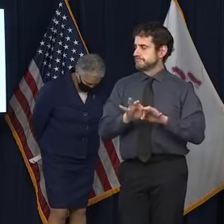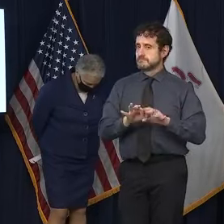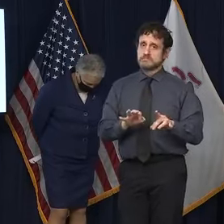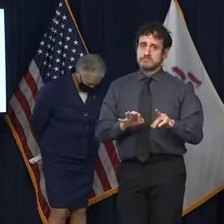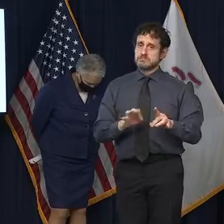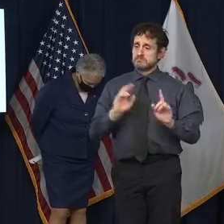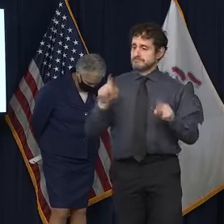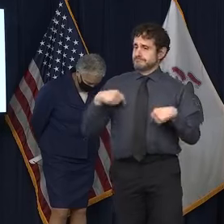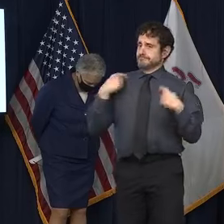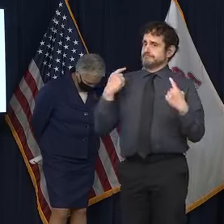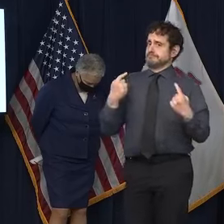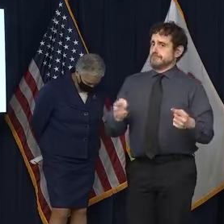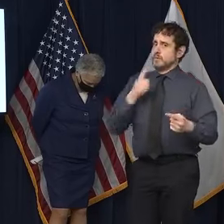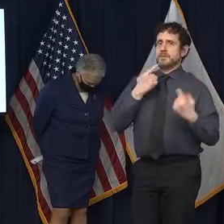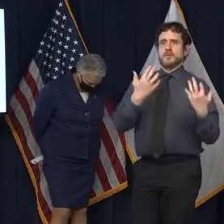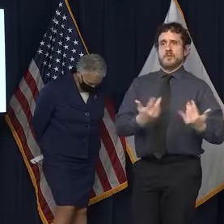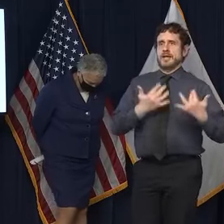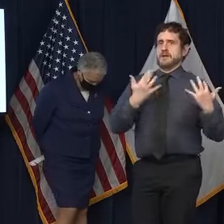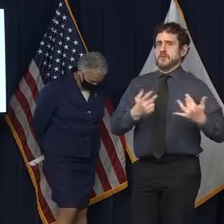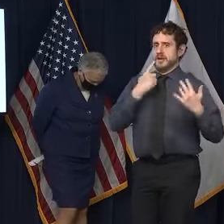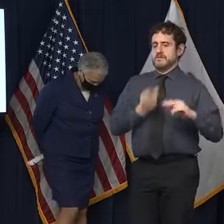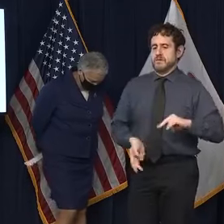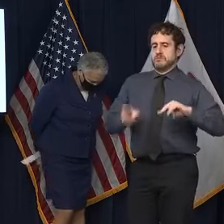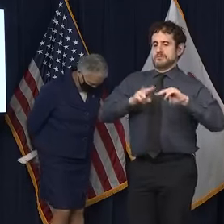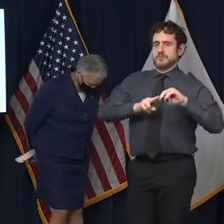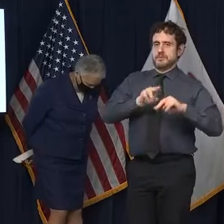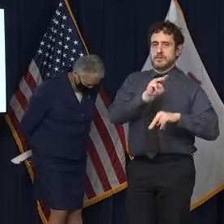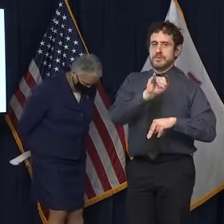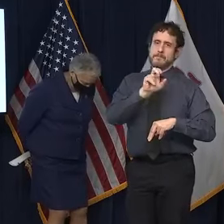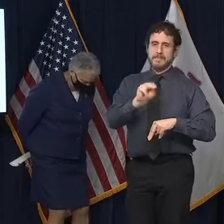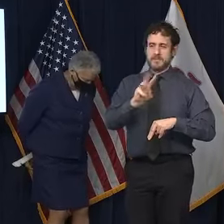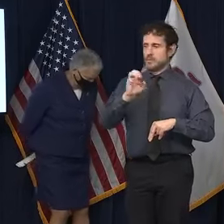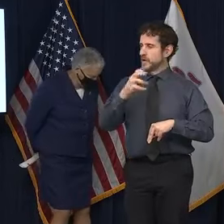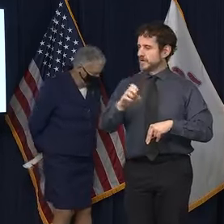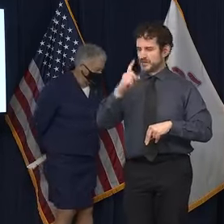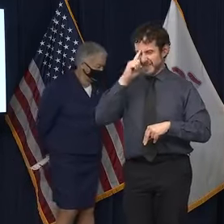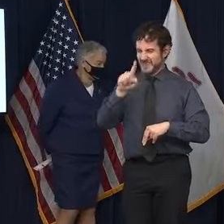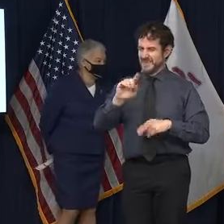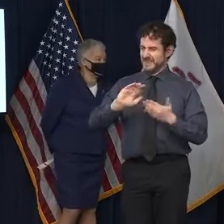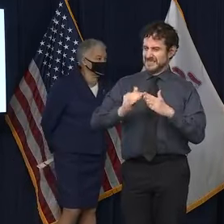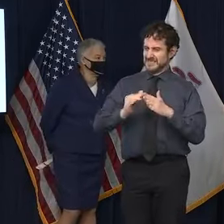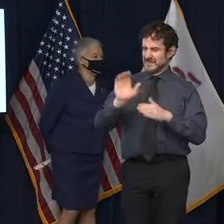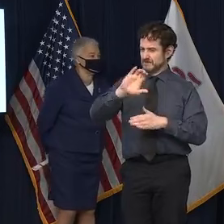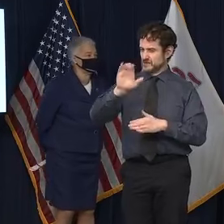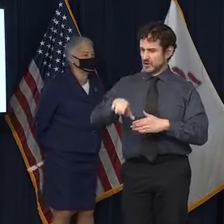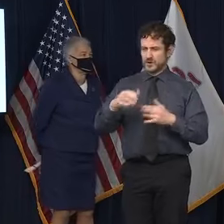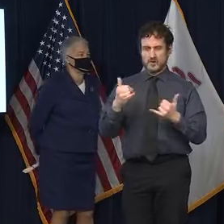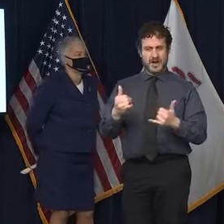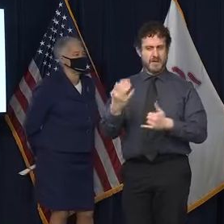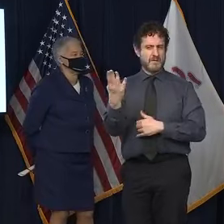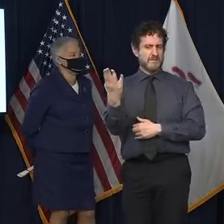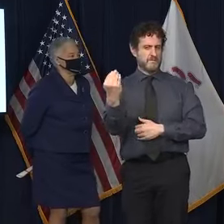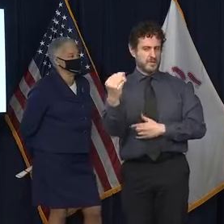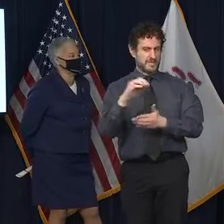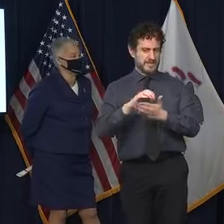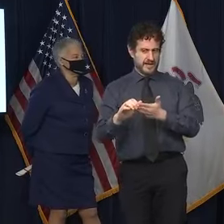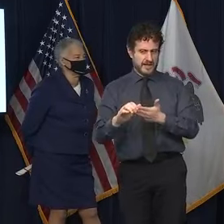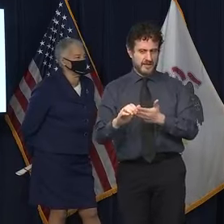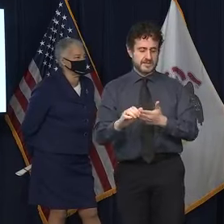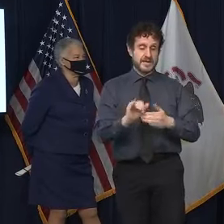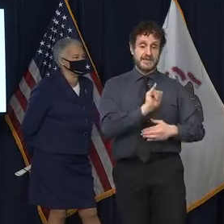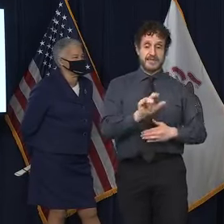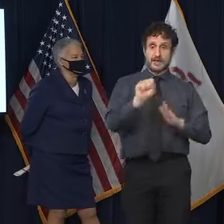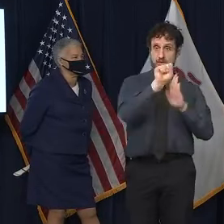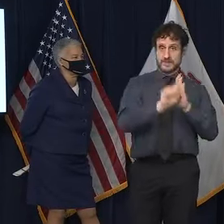would have liked for the raise in the minimum wage. The city of Chicago, I think, is at $14 now. The state of